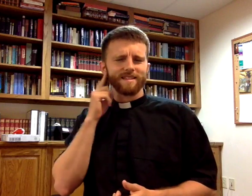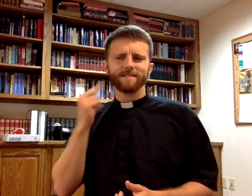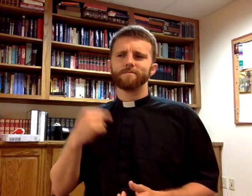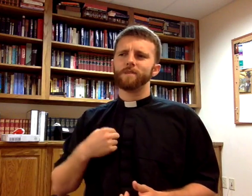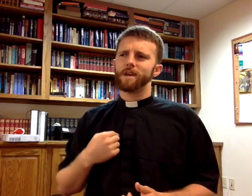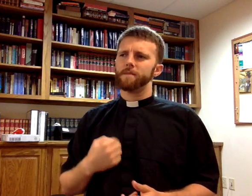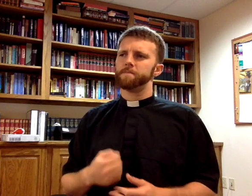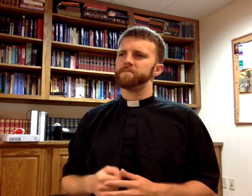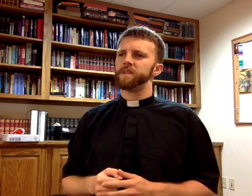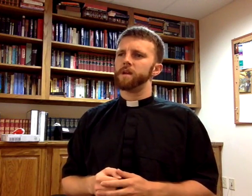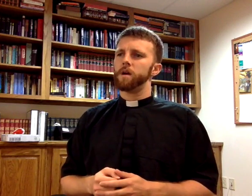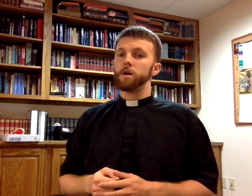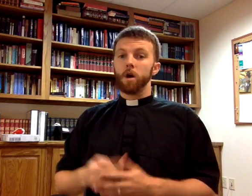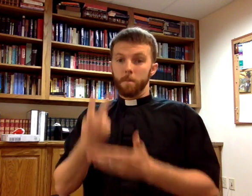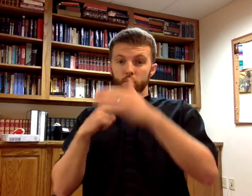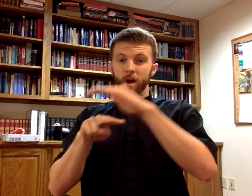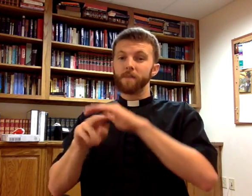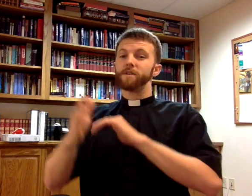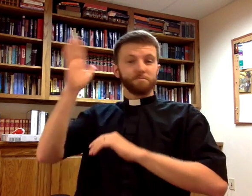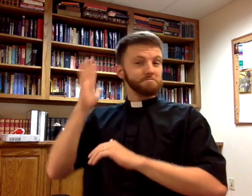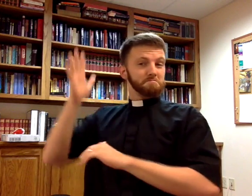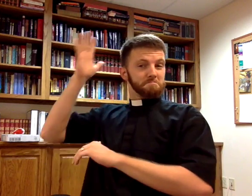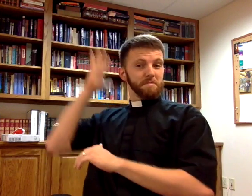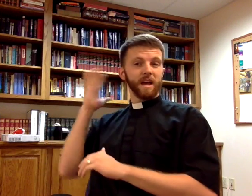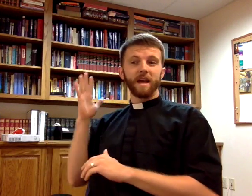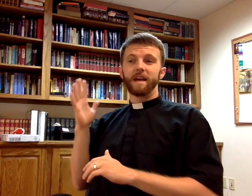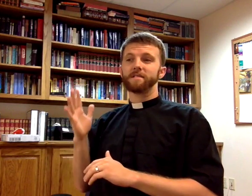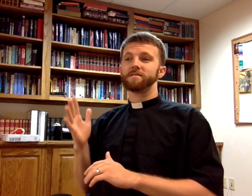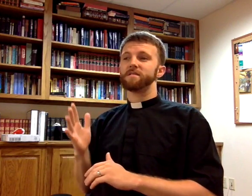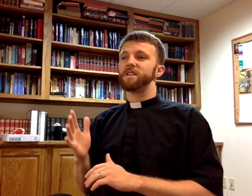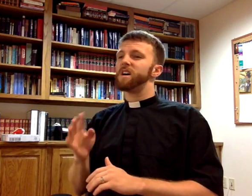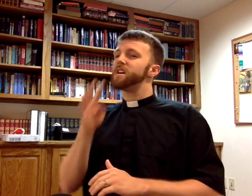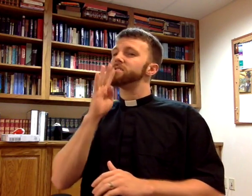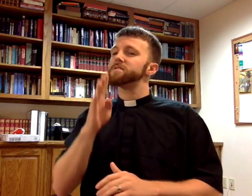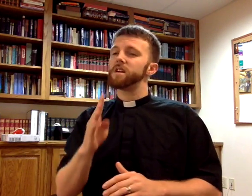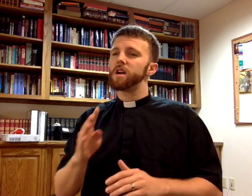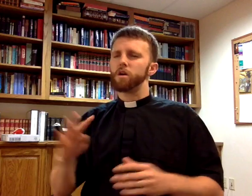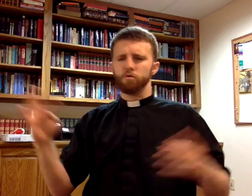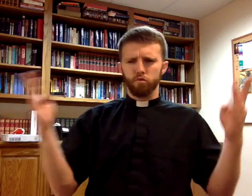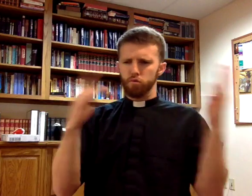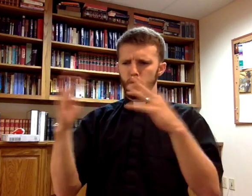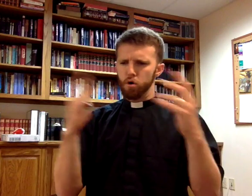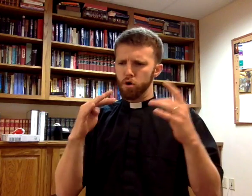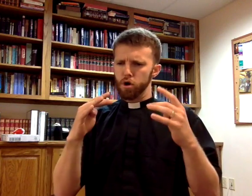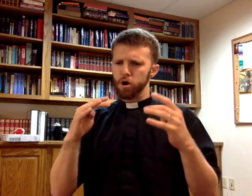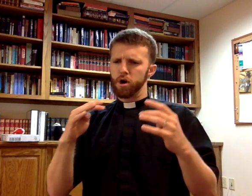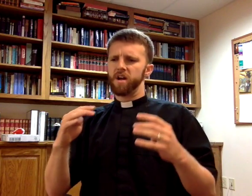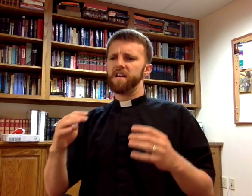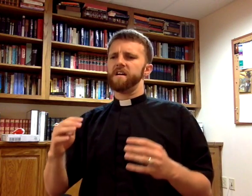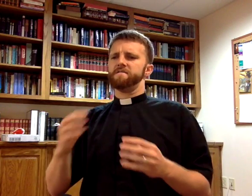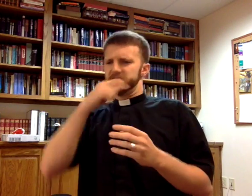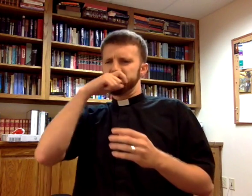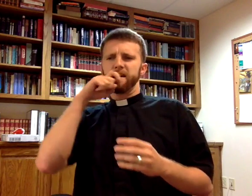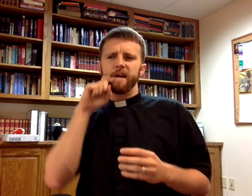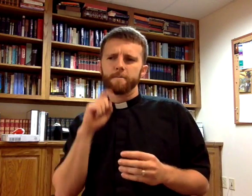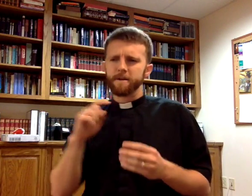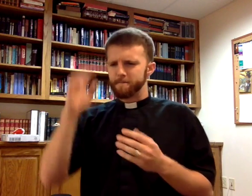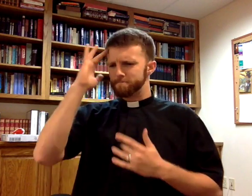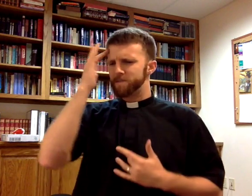and me from ancient times prophesied war, famine, and pestilence against many countries and great kingdoms.